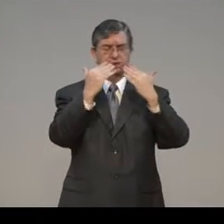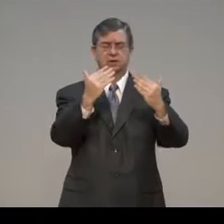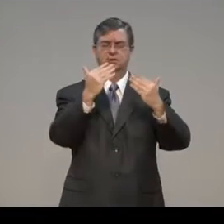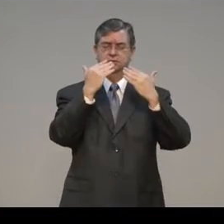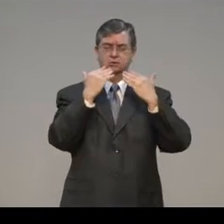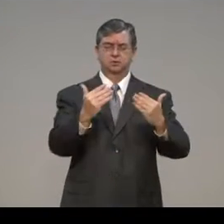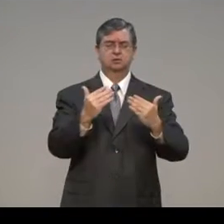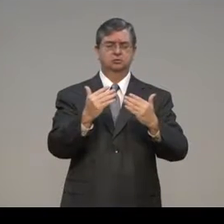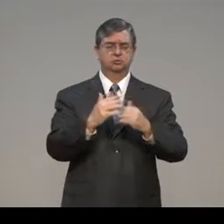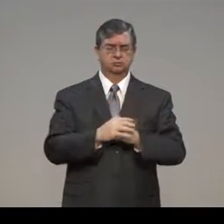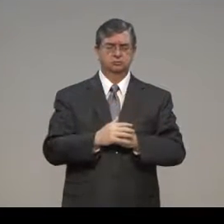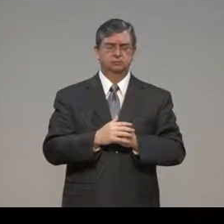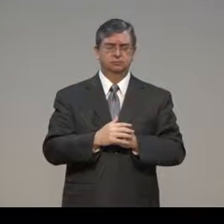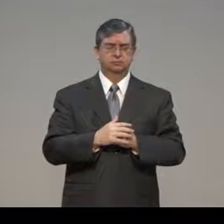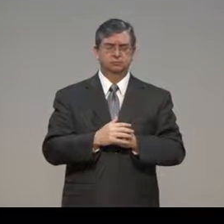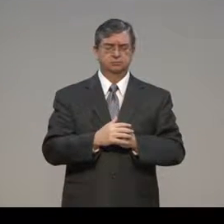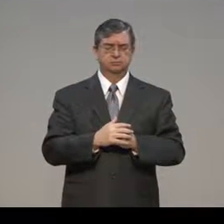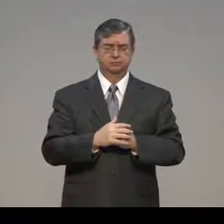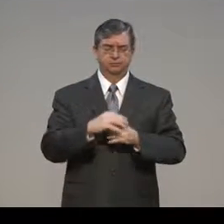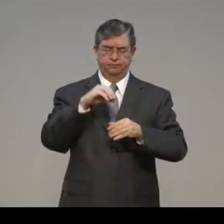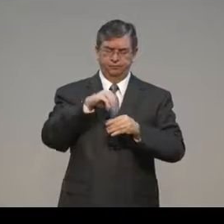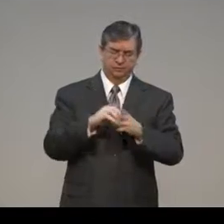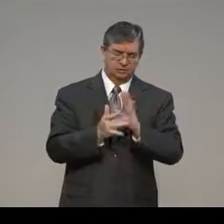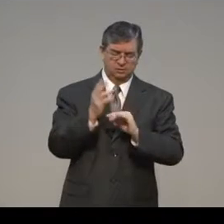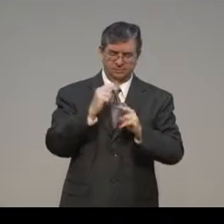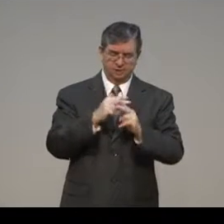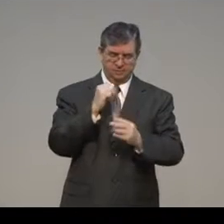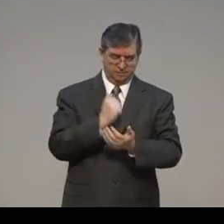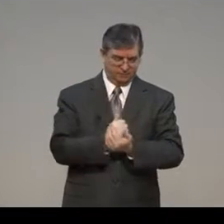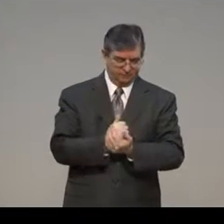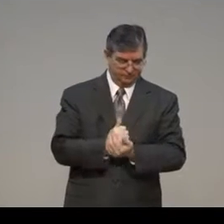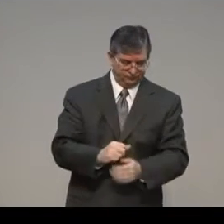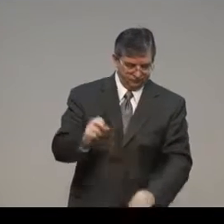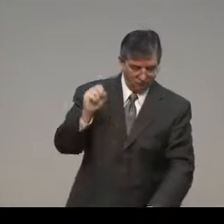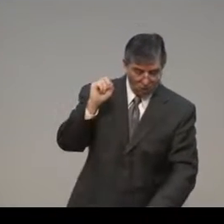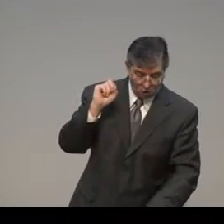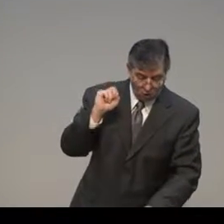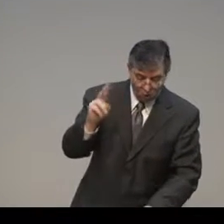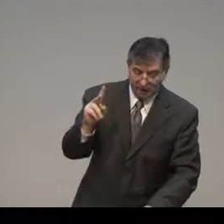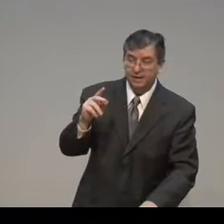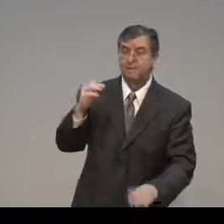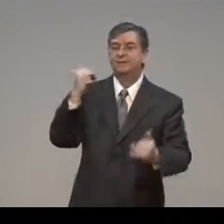But because of what you have given us, we can treasure on. Amen.